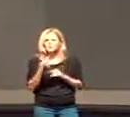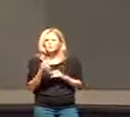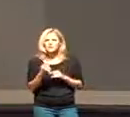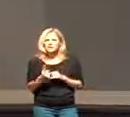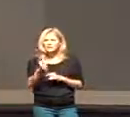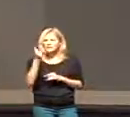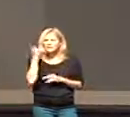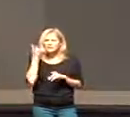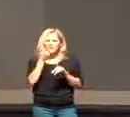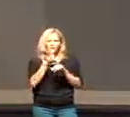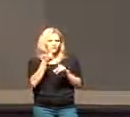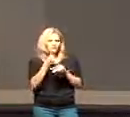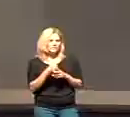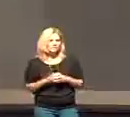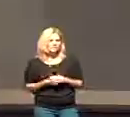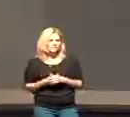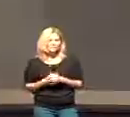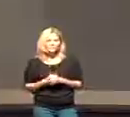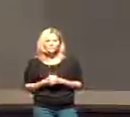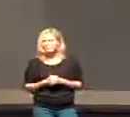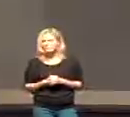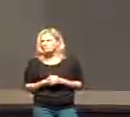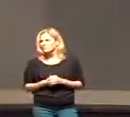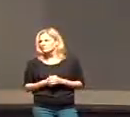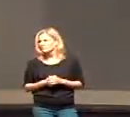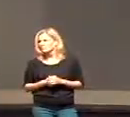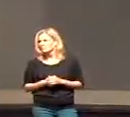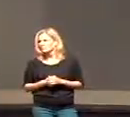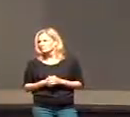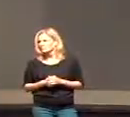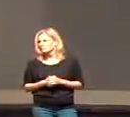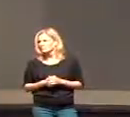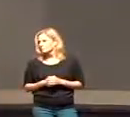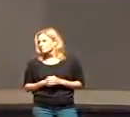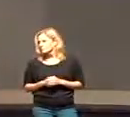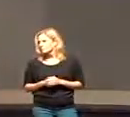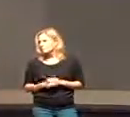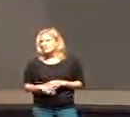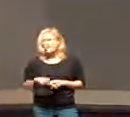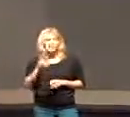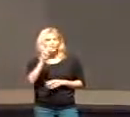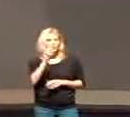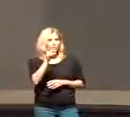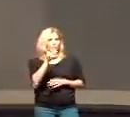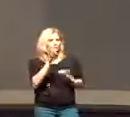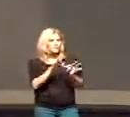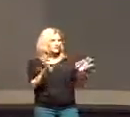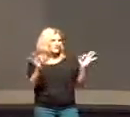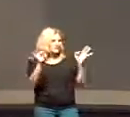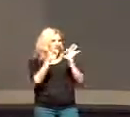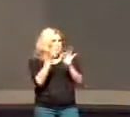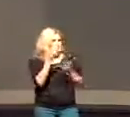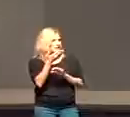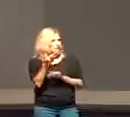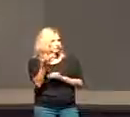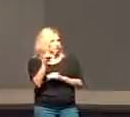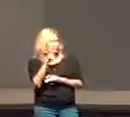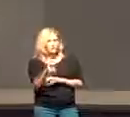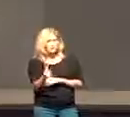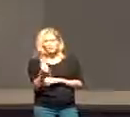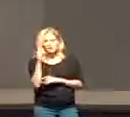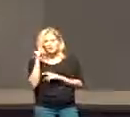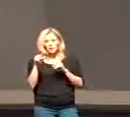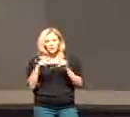deny yourself I think there are two key things that we are called to deny when we are following